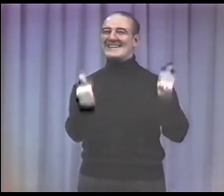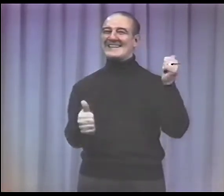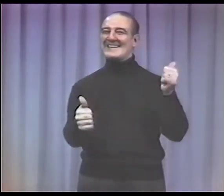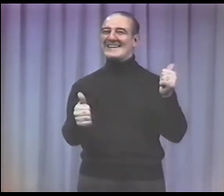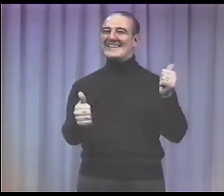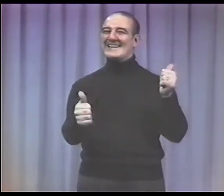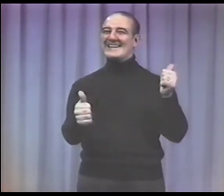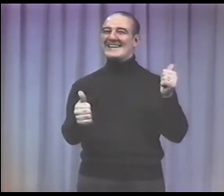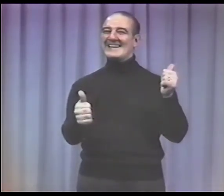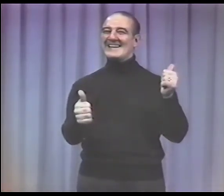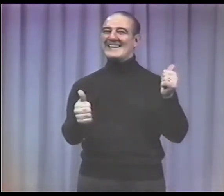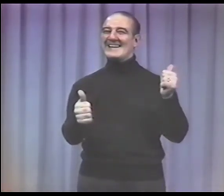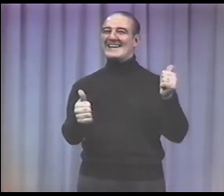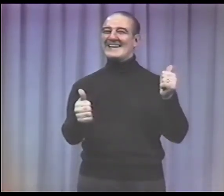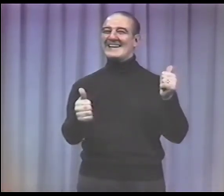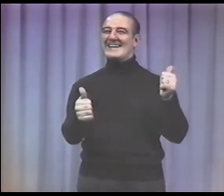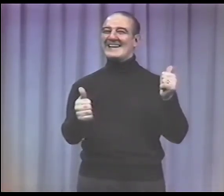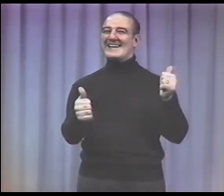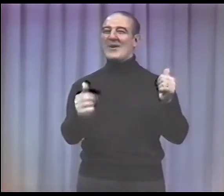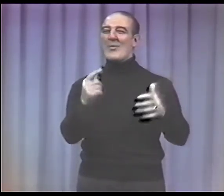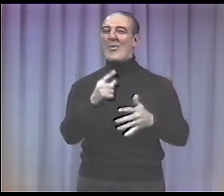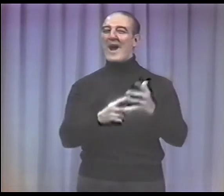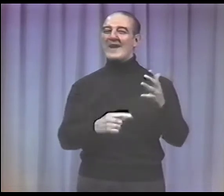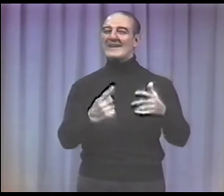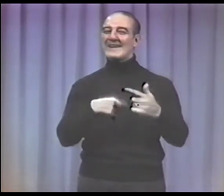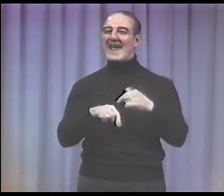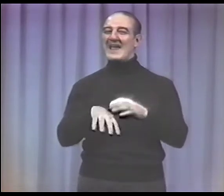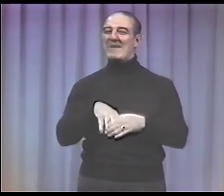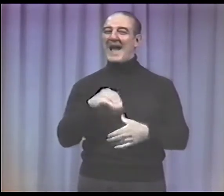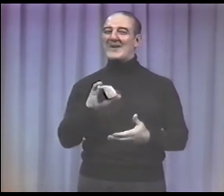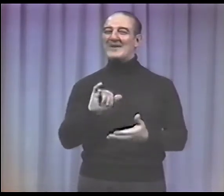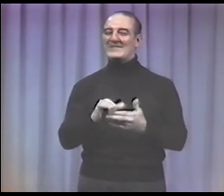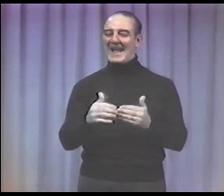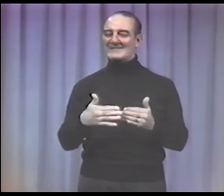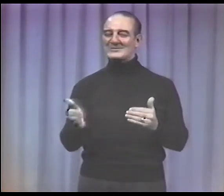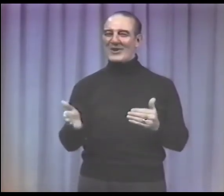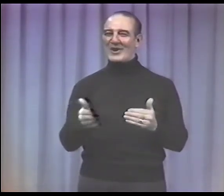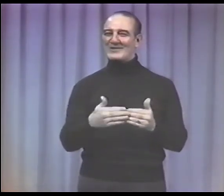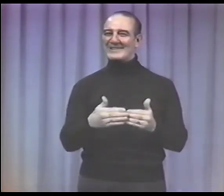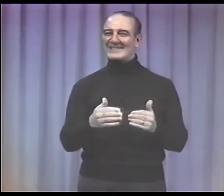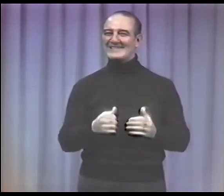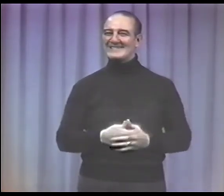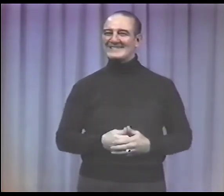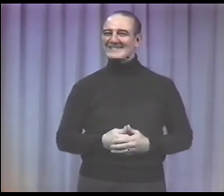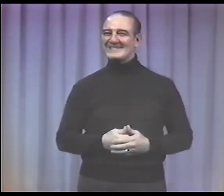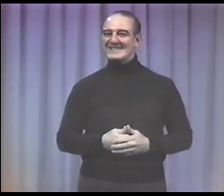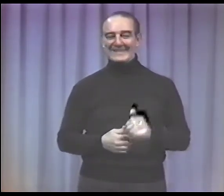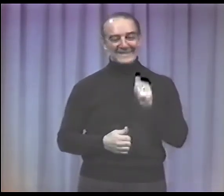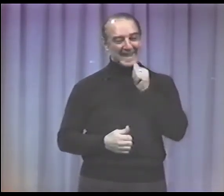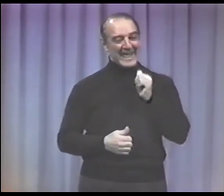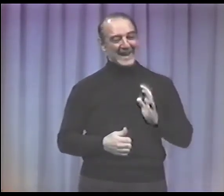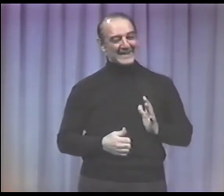what came out of that door,